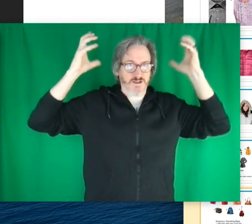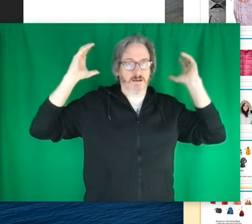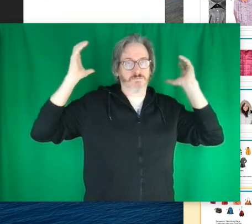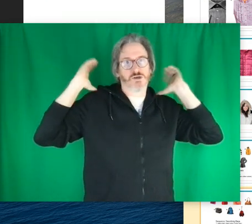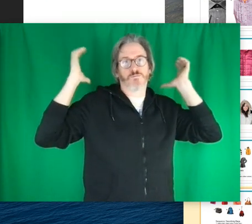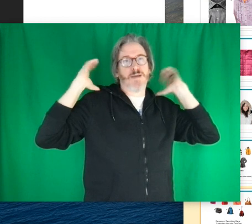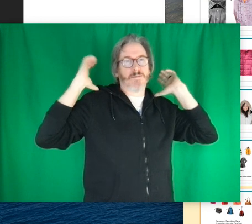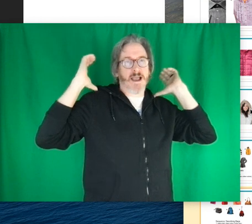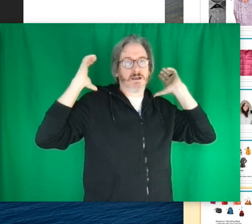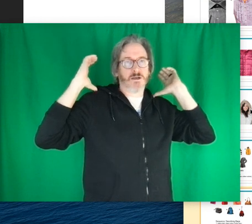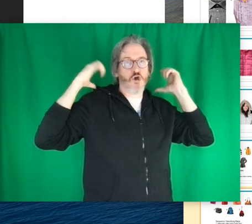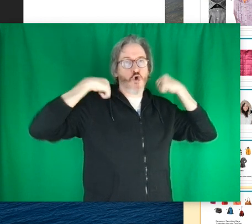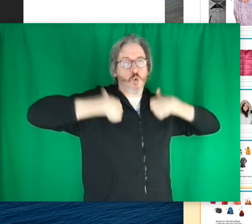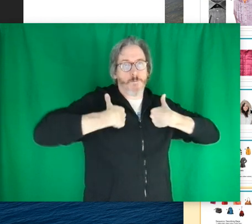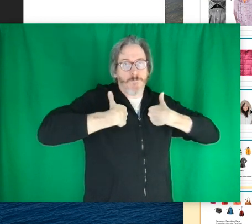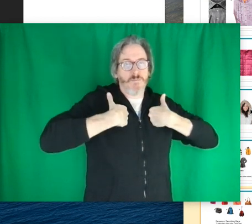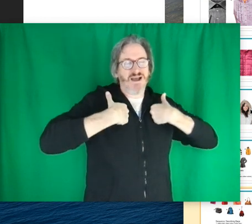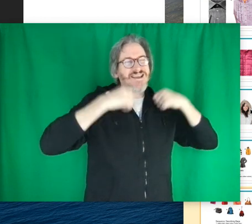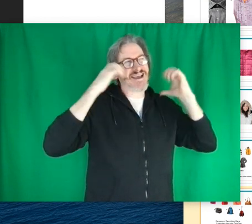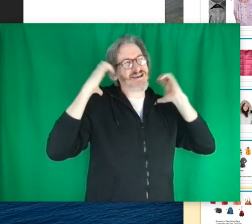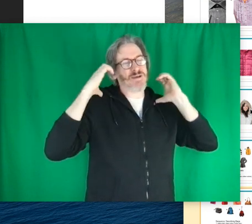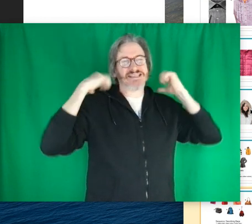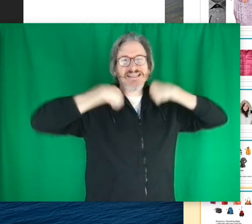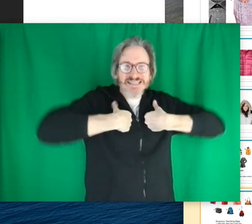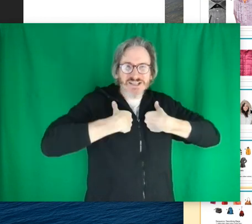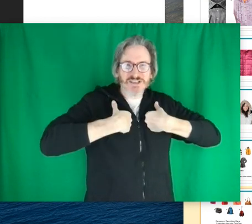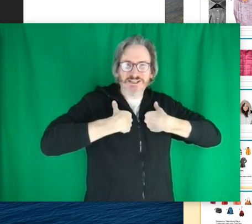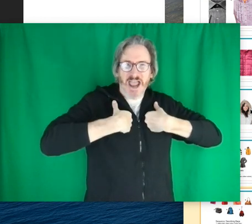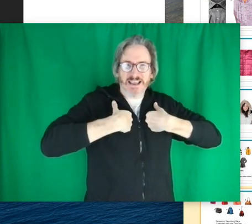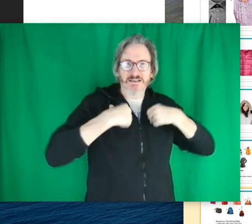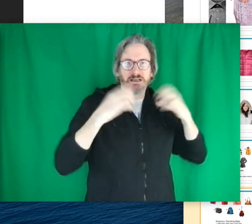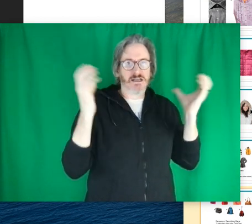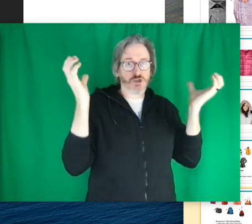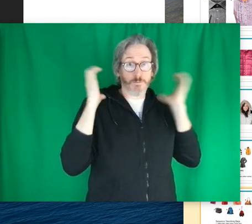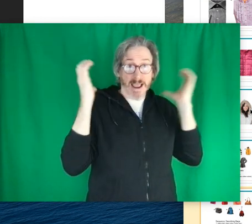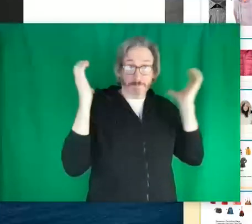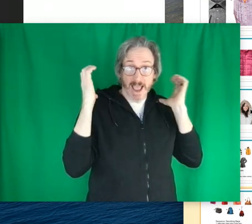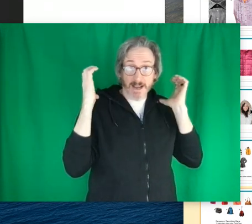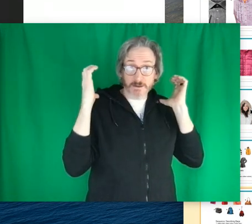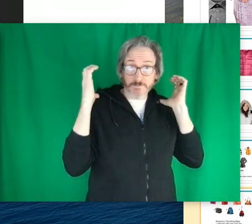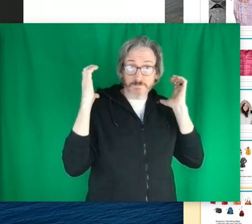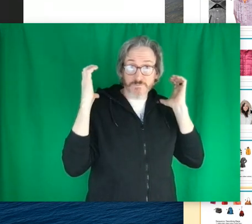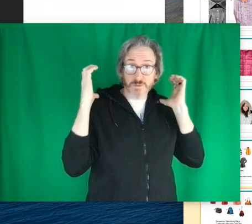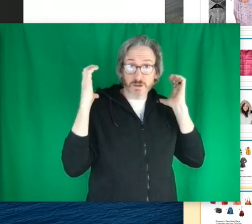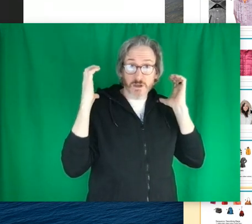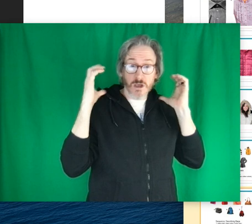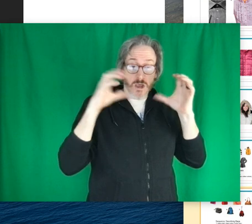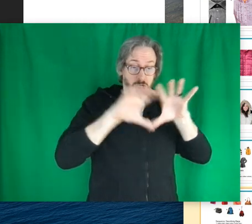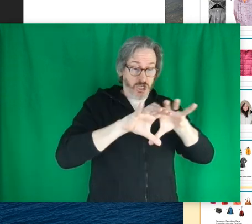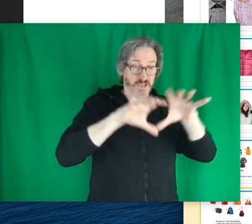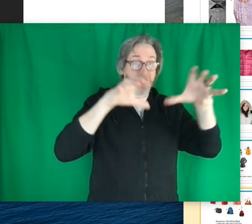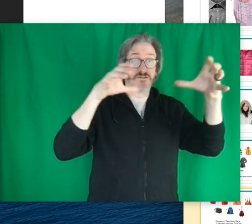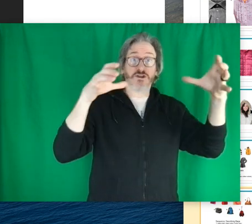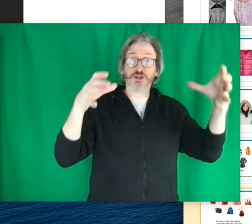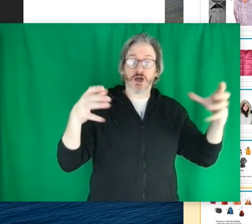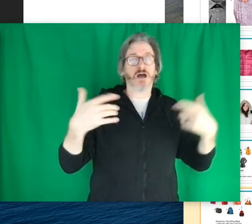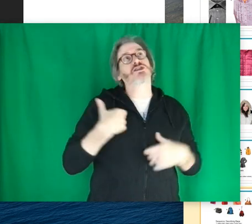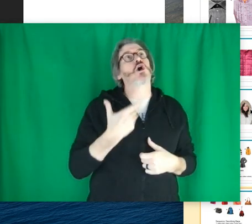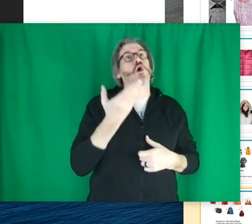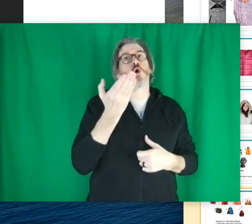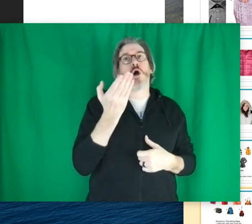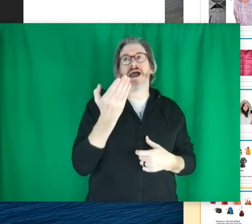come over the top. So backpack. Yeah, because this looks like jacket. So backpack. So